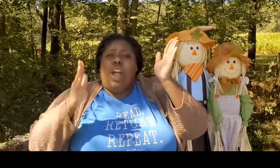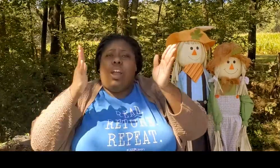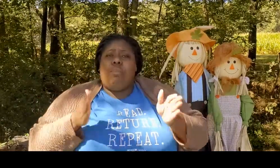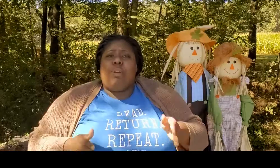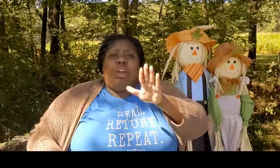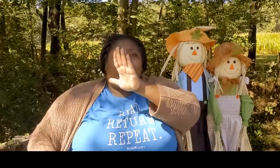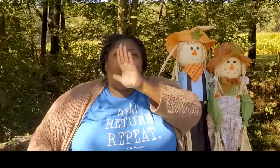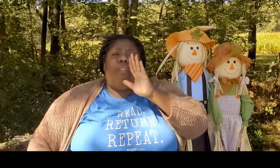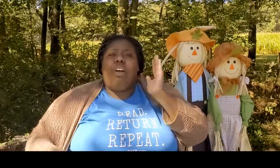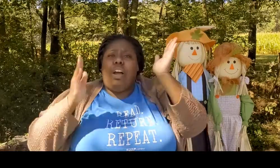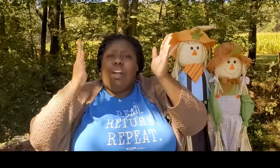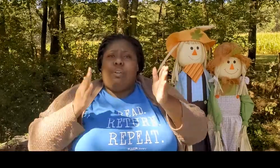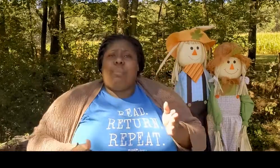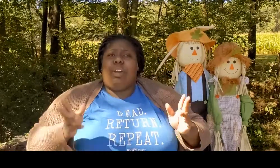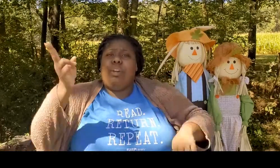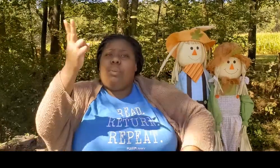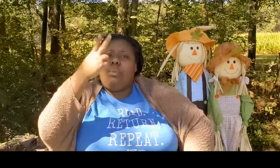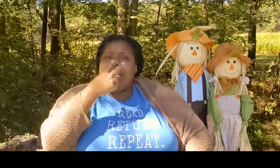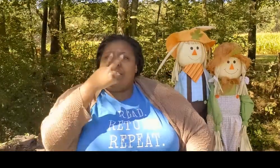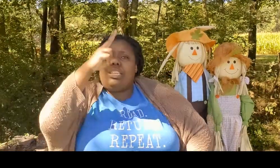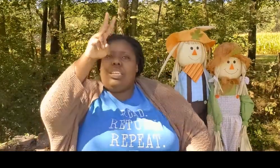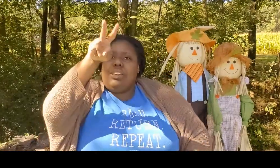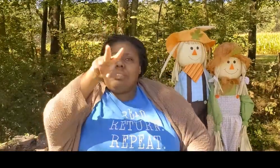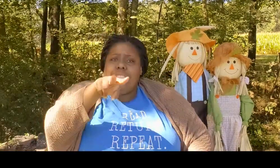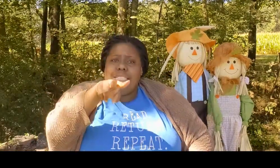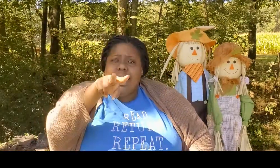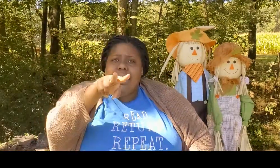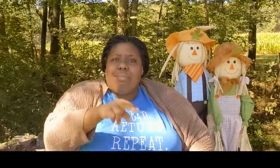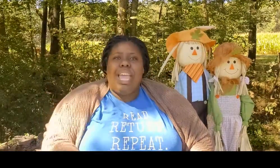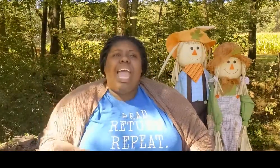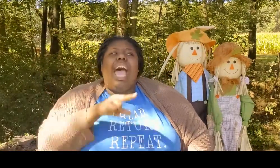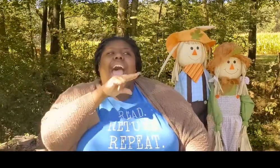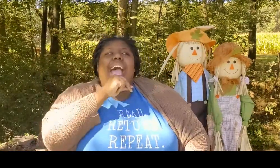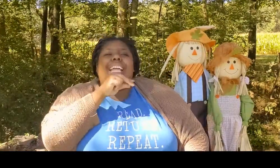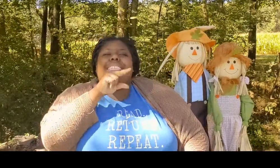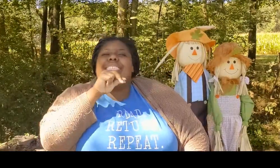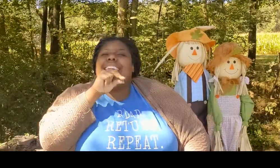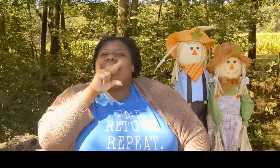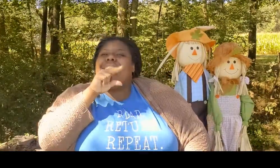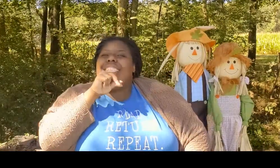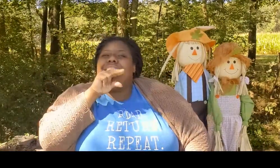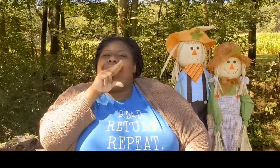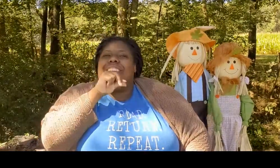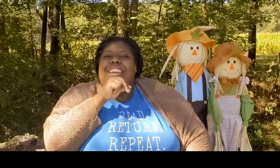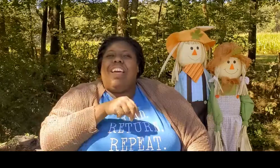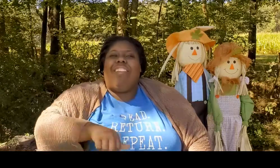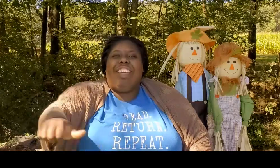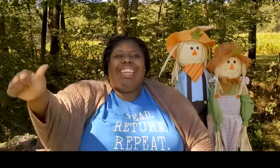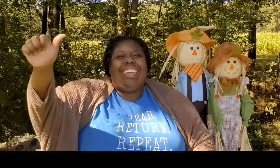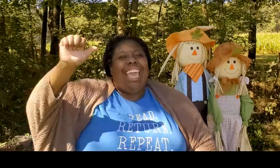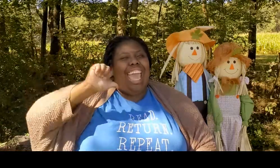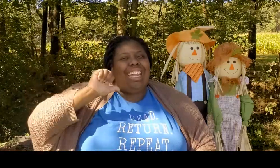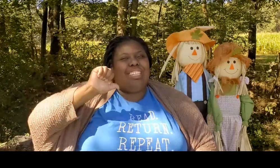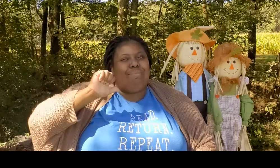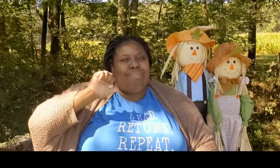Farmer, farmer. What do you see? I see a chicken looking at me.